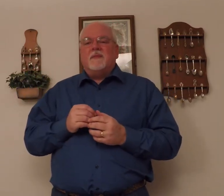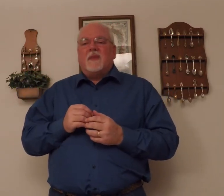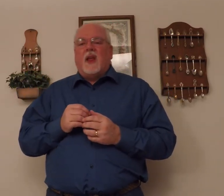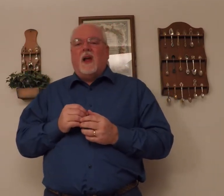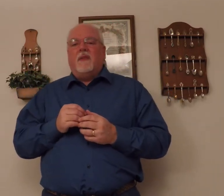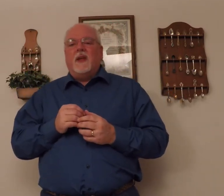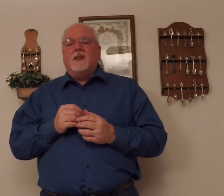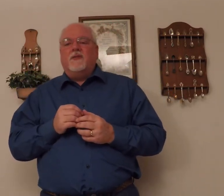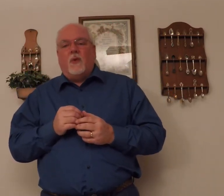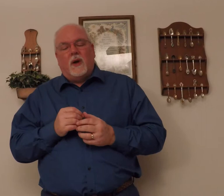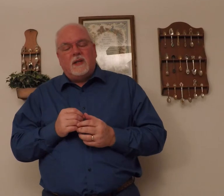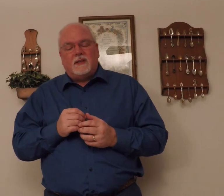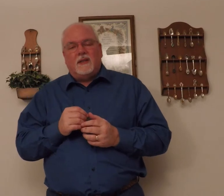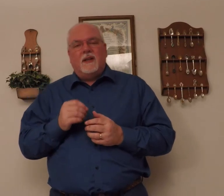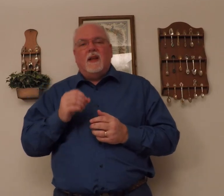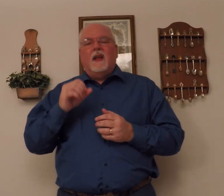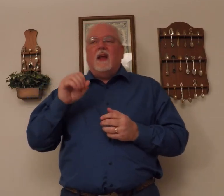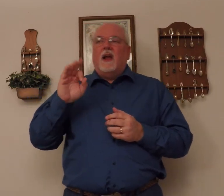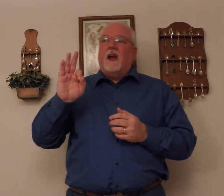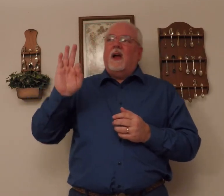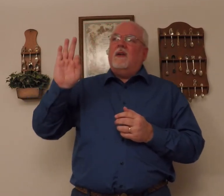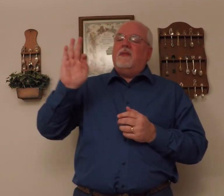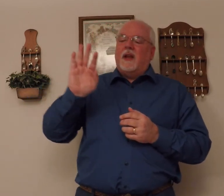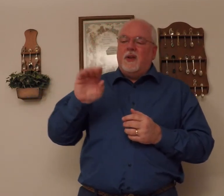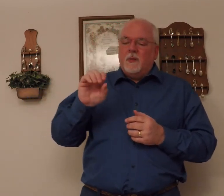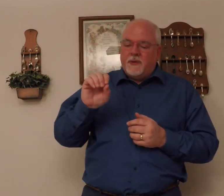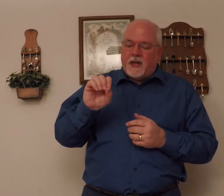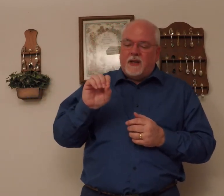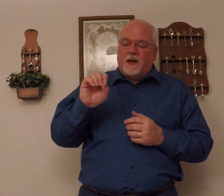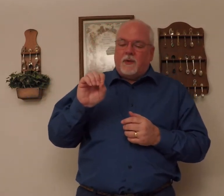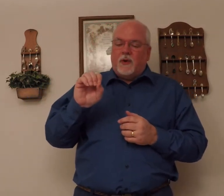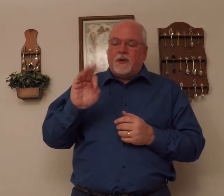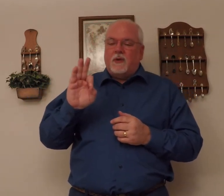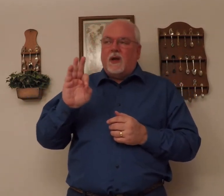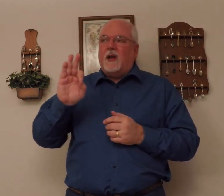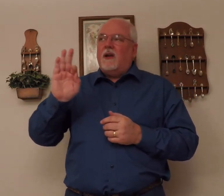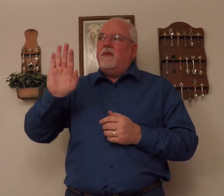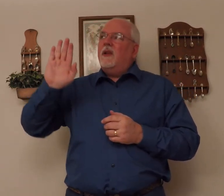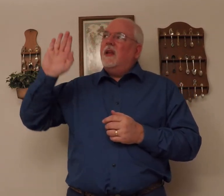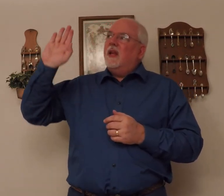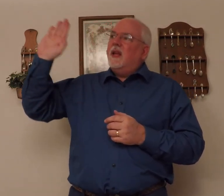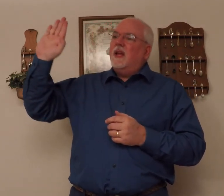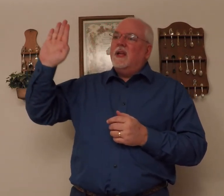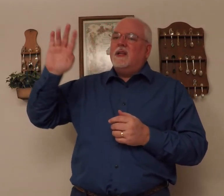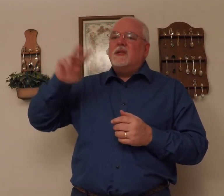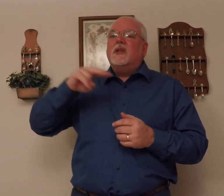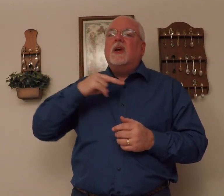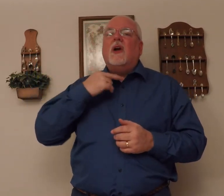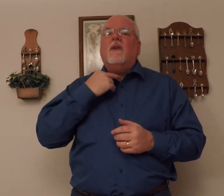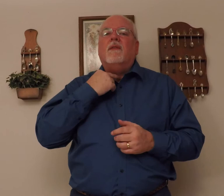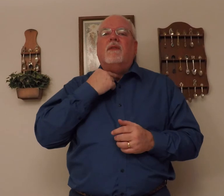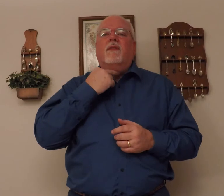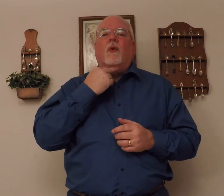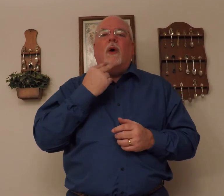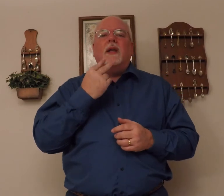And of his voice, of, and you can put that in there if you want to, of his voice.